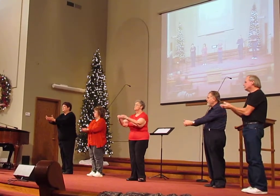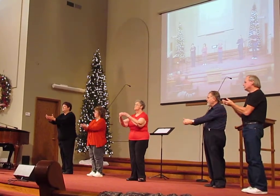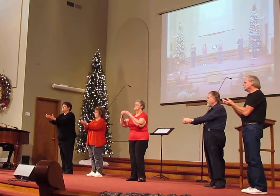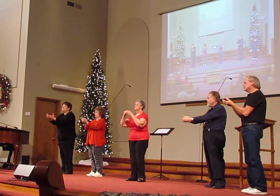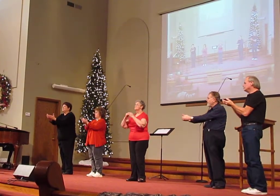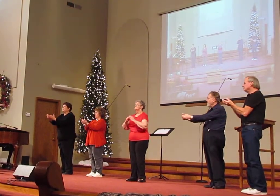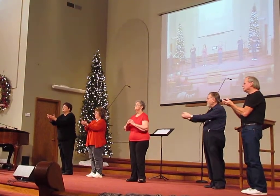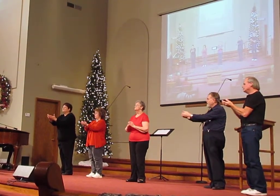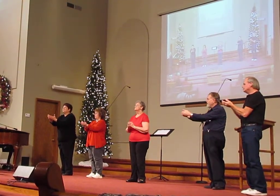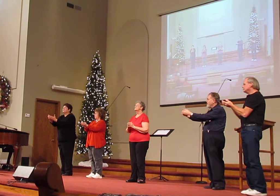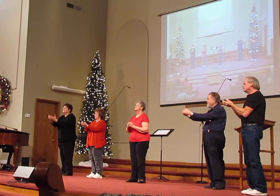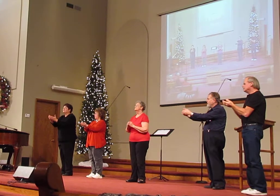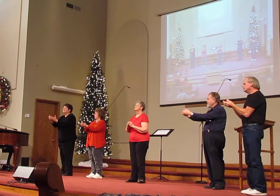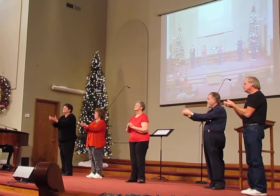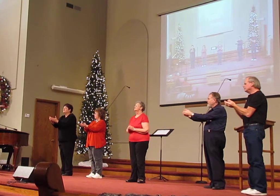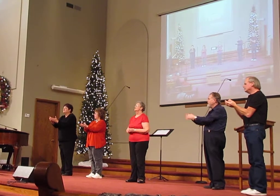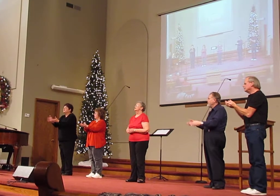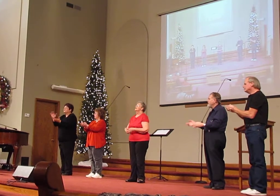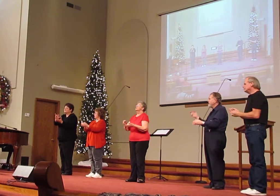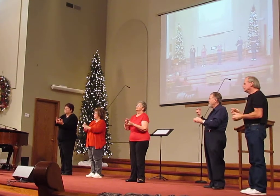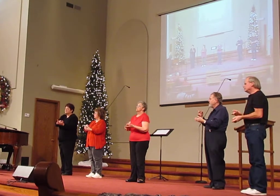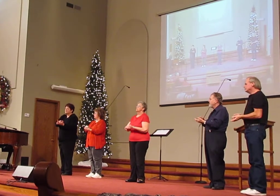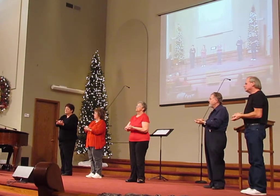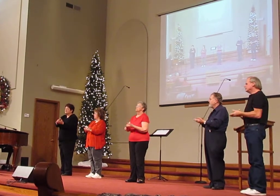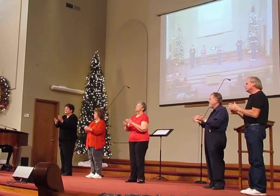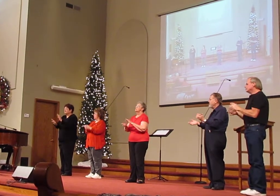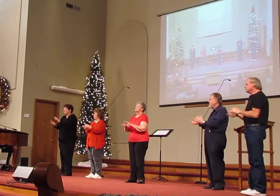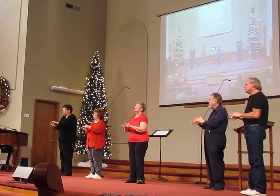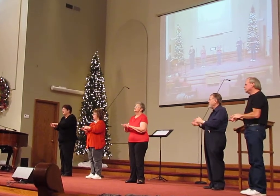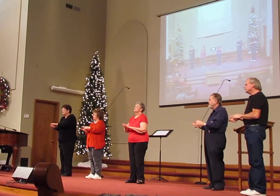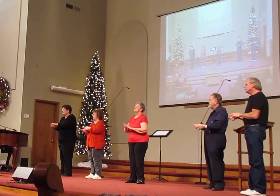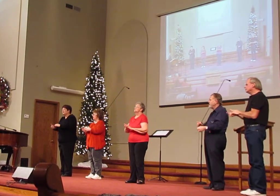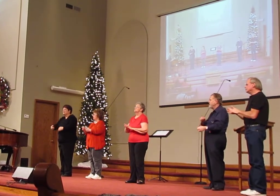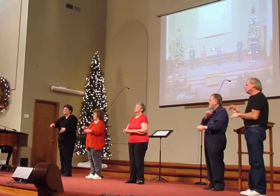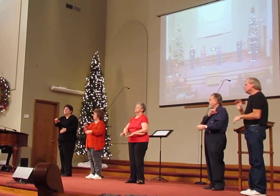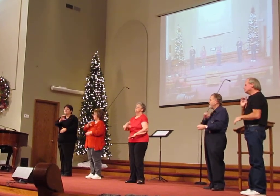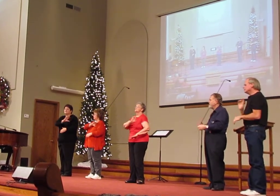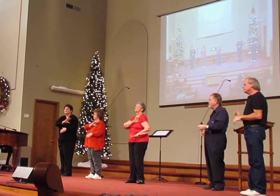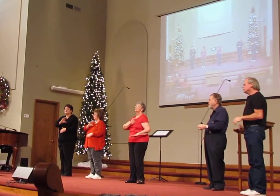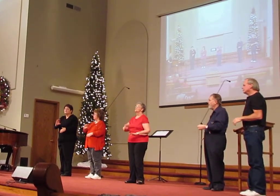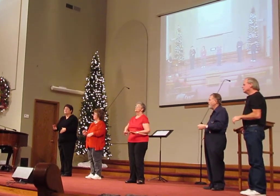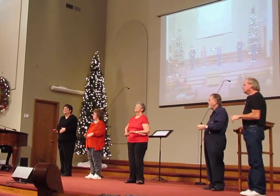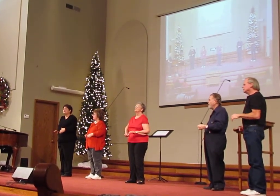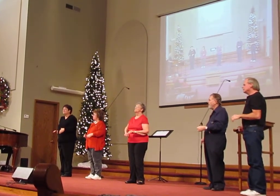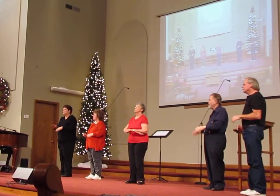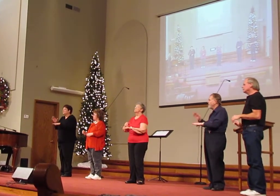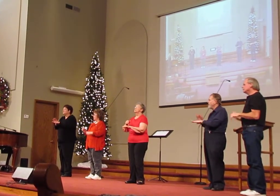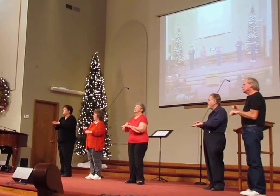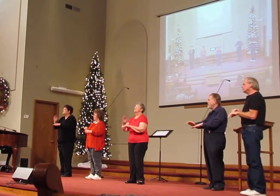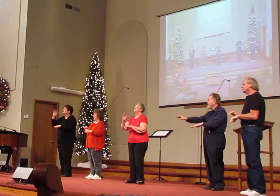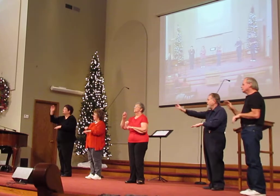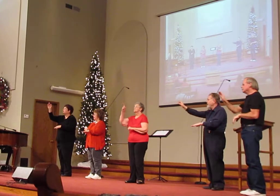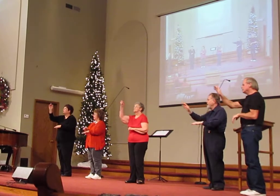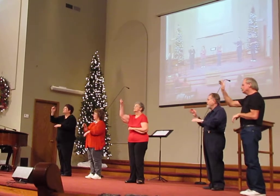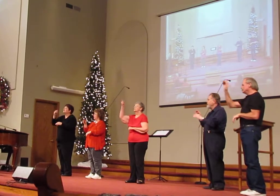Jesus, Lord of thy